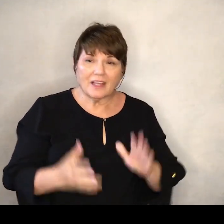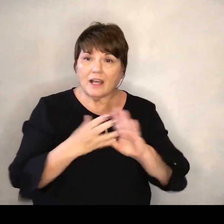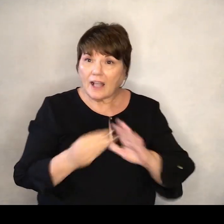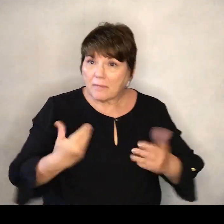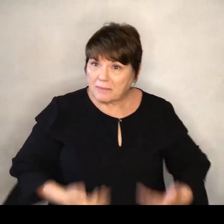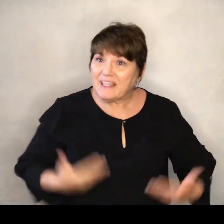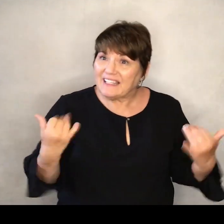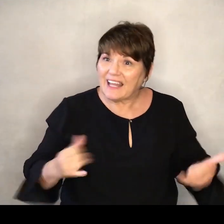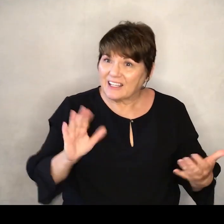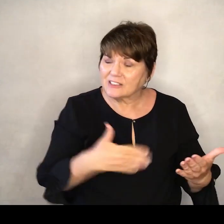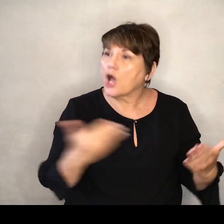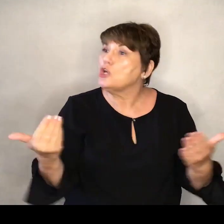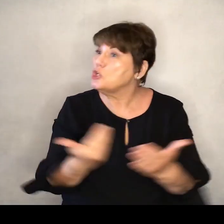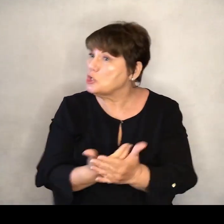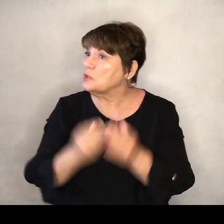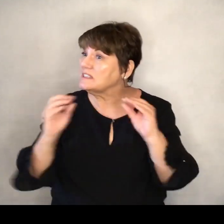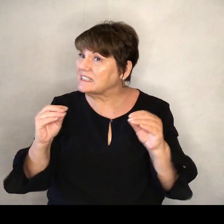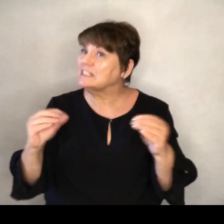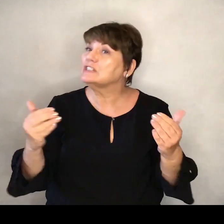Hi, this is a new song.